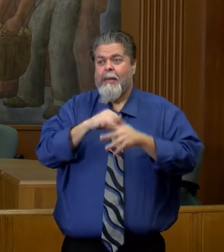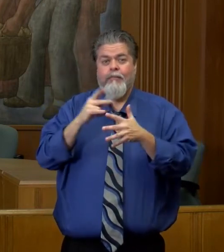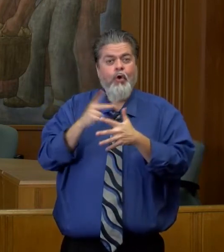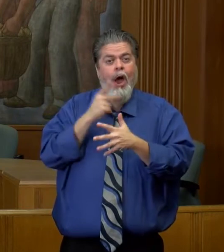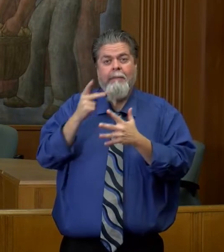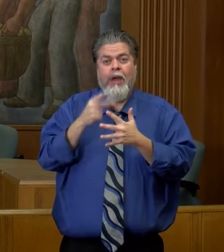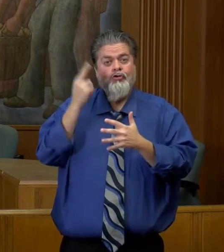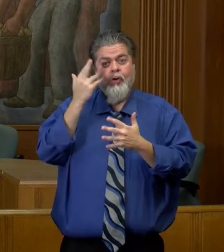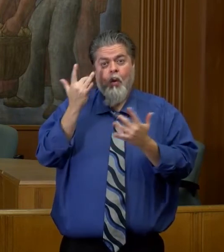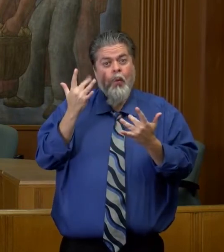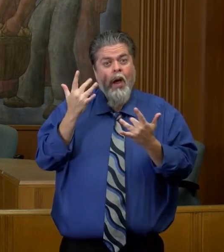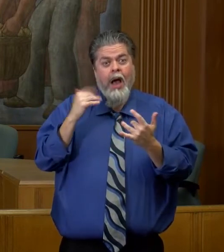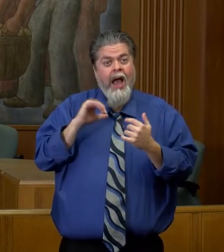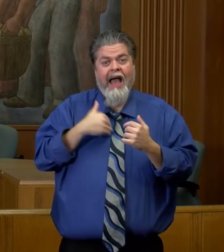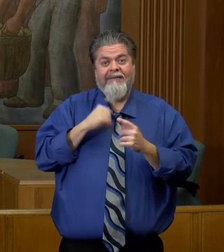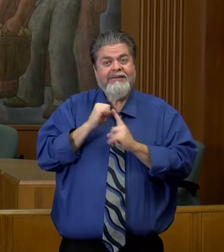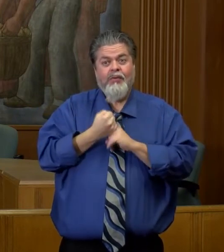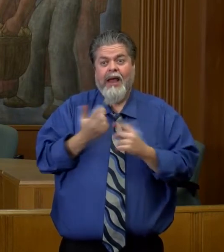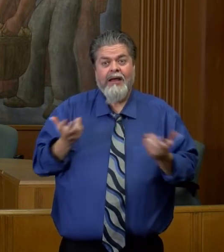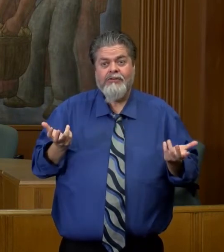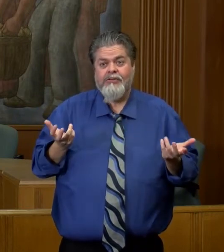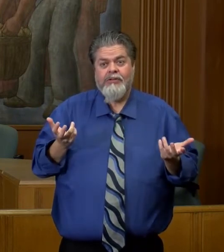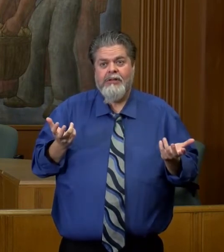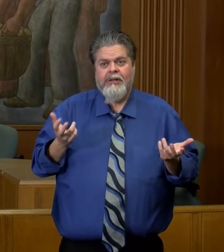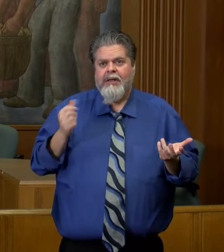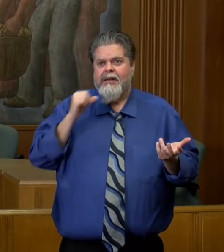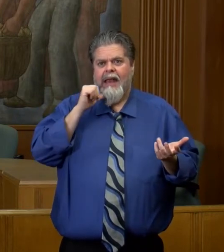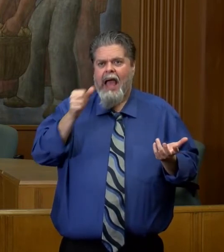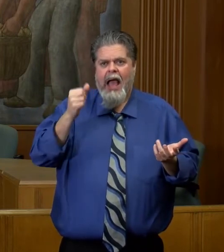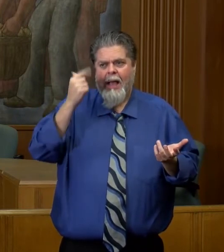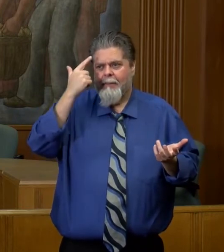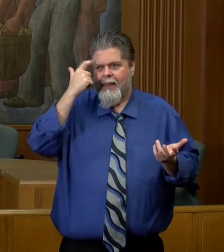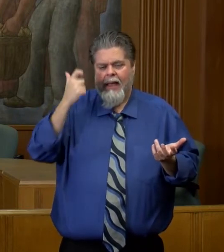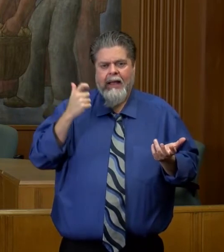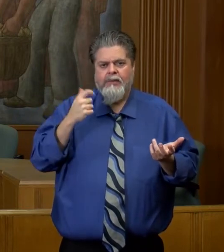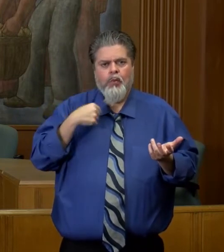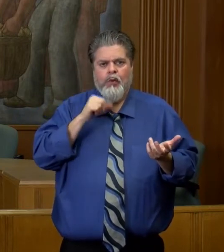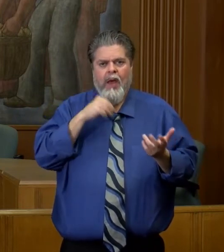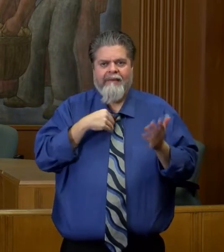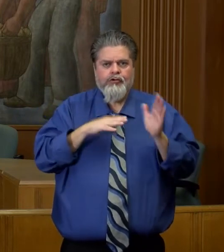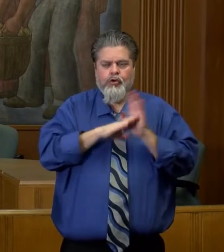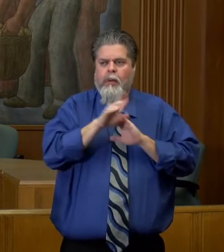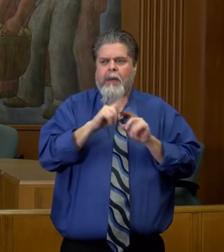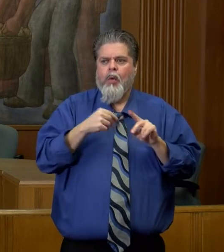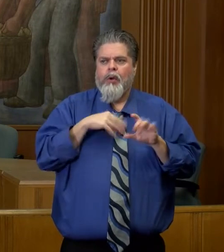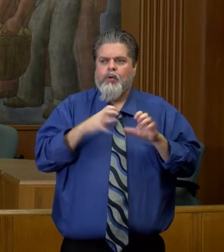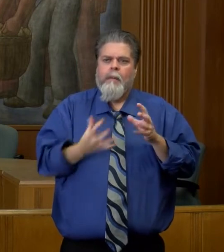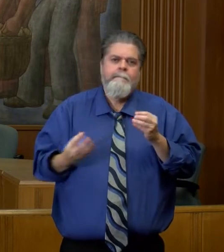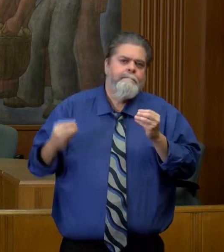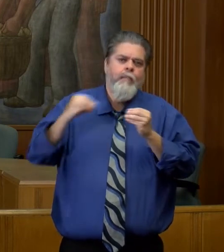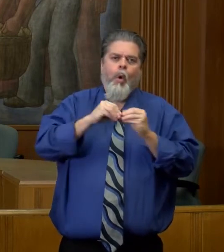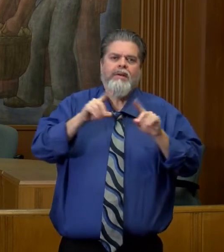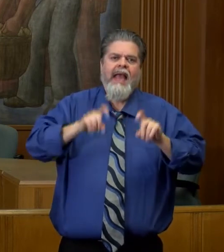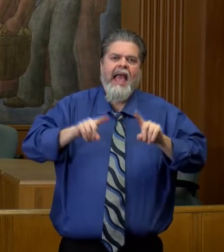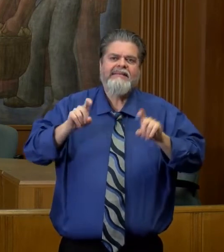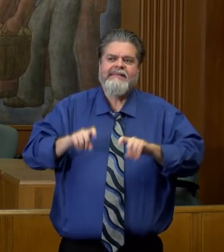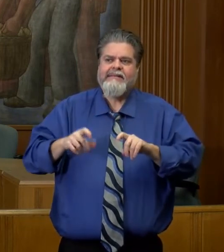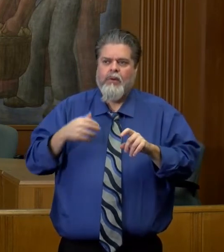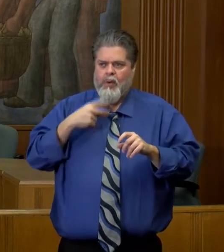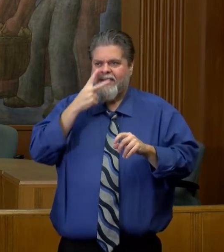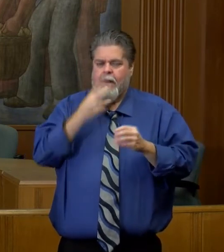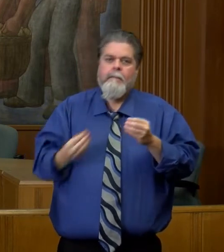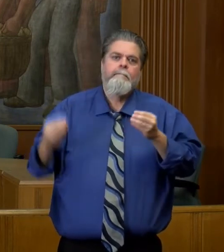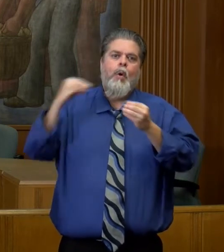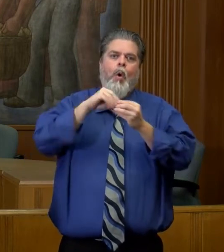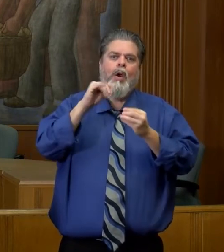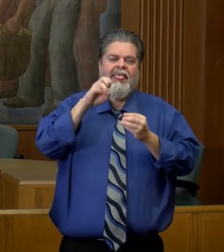reason we're in this situation is not so much that we might not have a surge, but we're doing so much more testing to enhance work and seeing